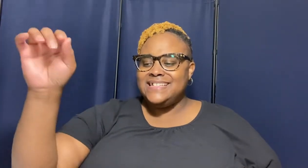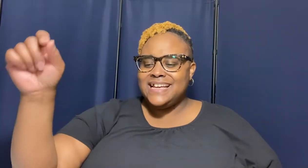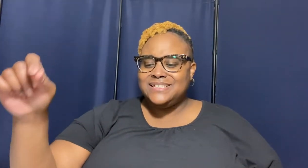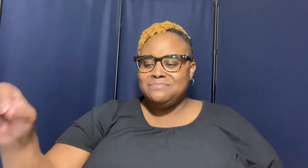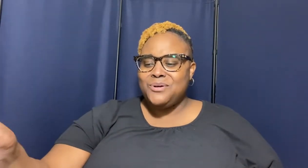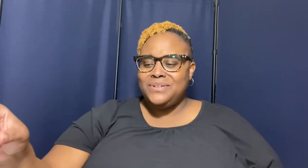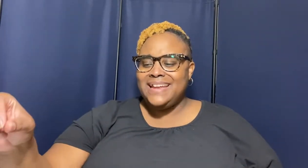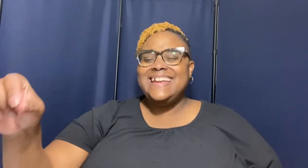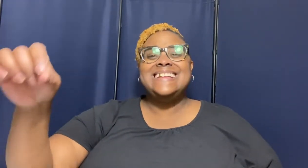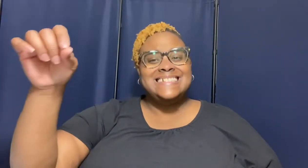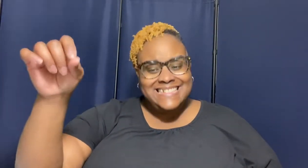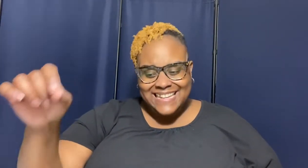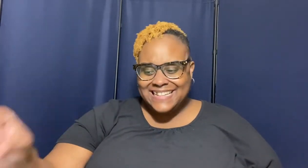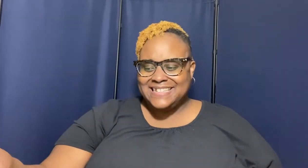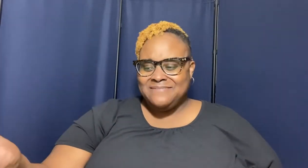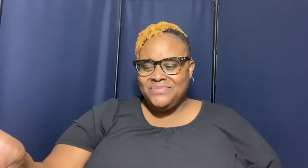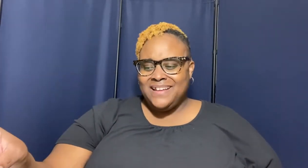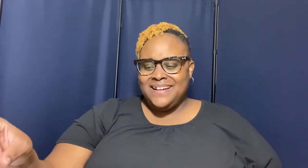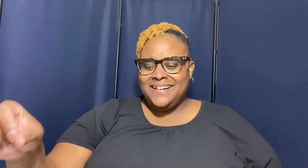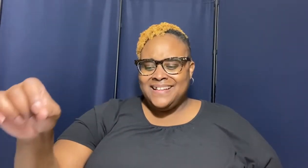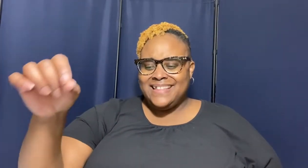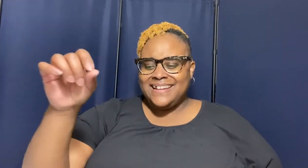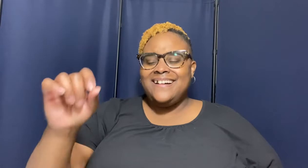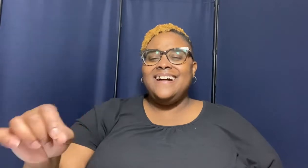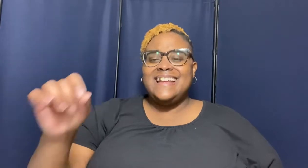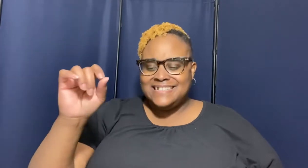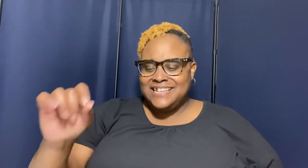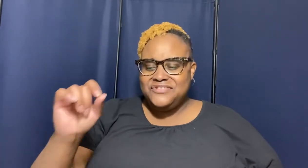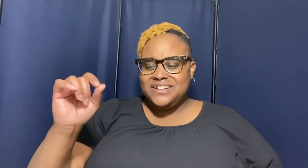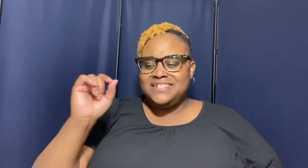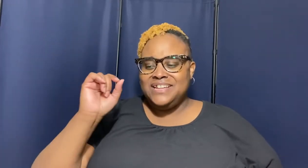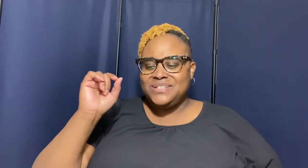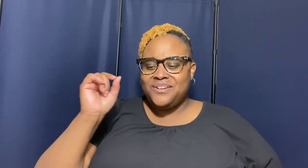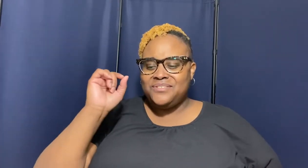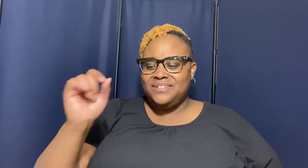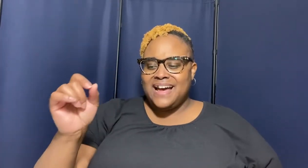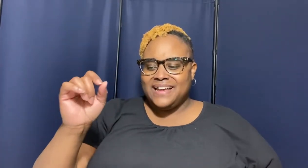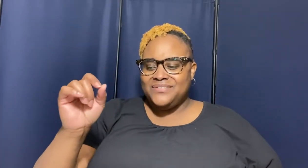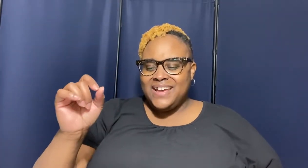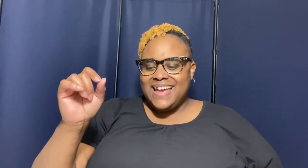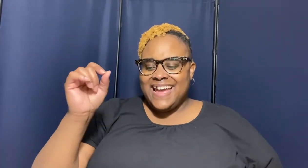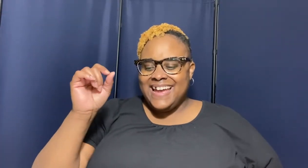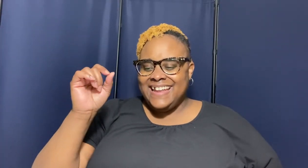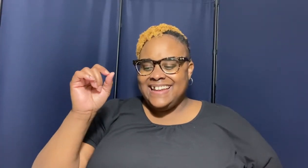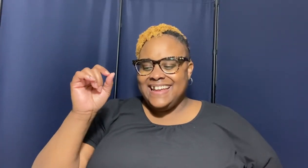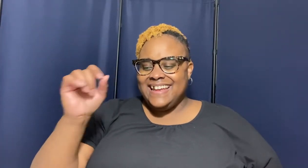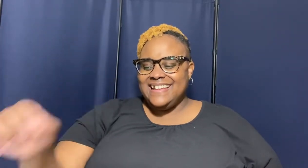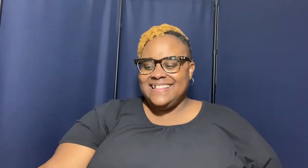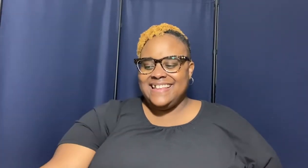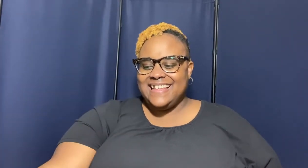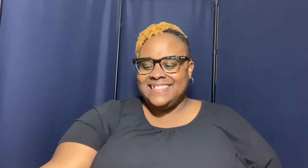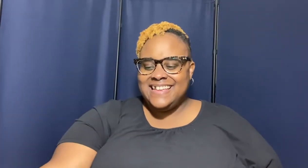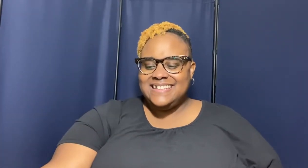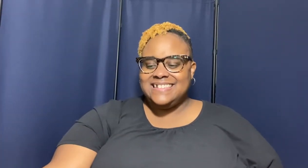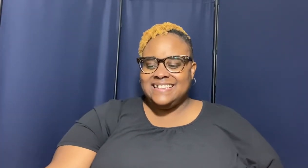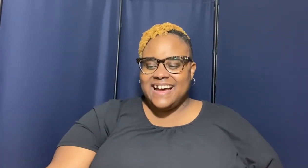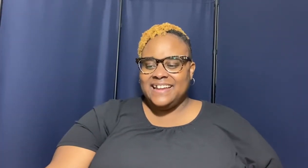testimony is this huh that god has given us eternal life and this life